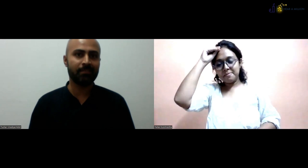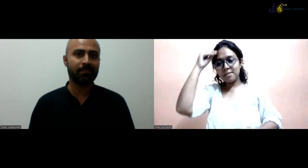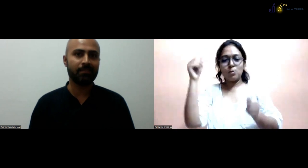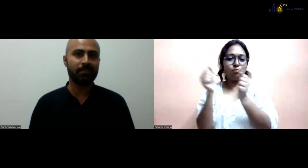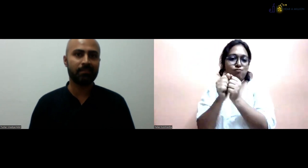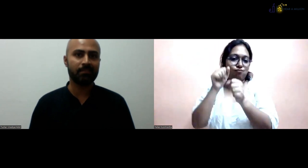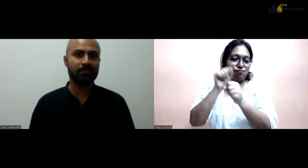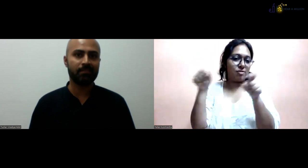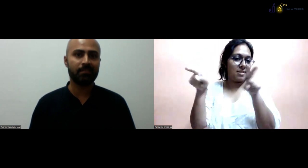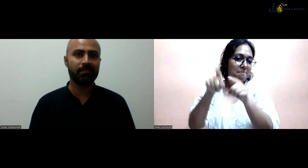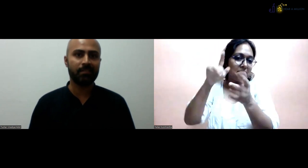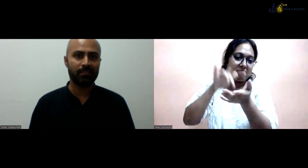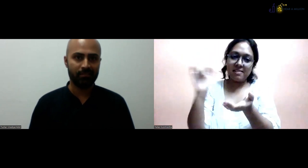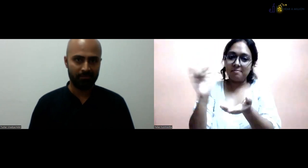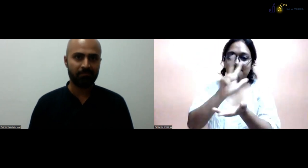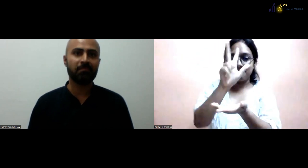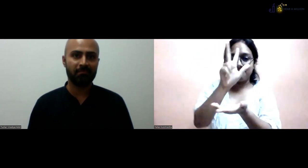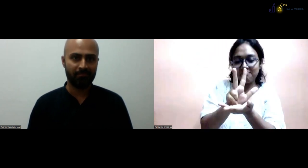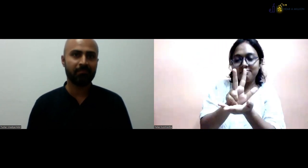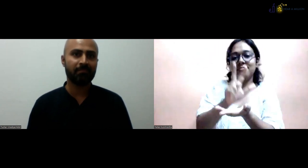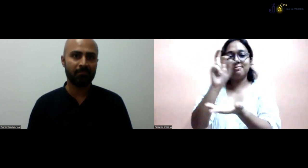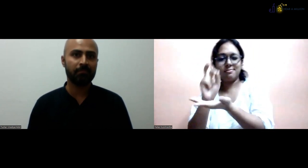Thank you, Tushar, for inviting me here.